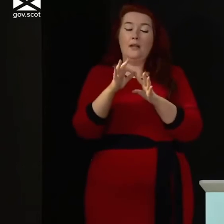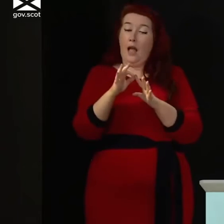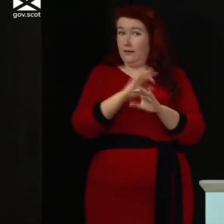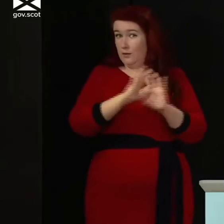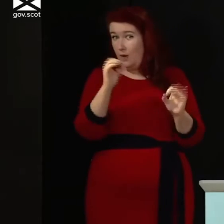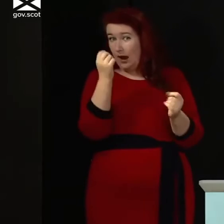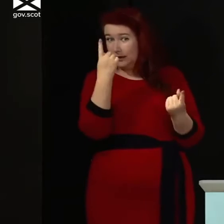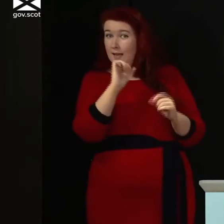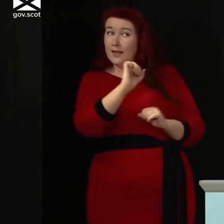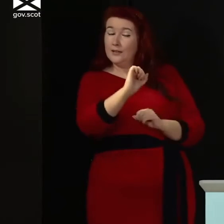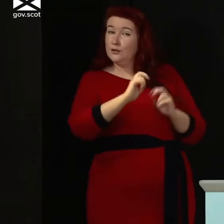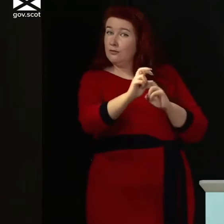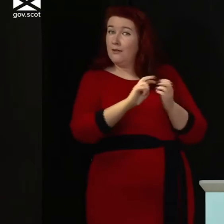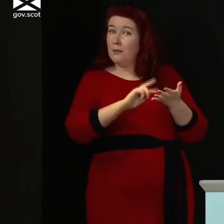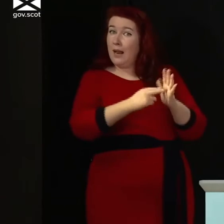travel plans are.